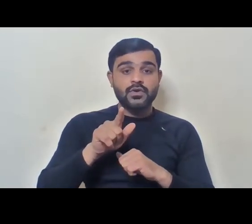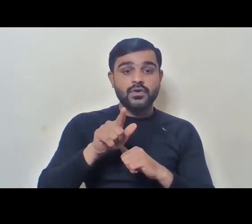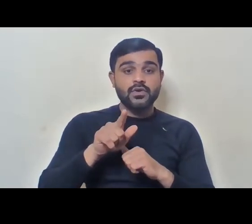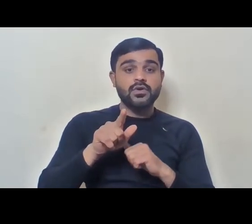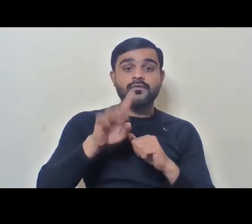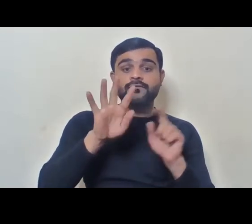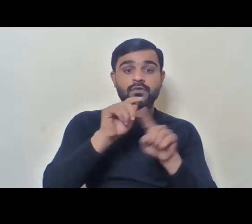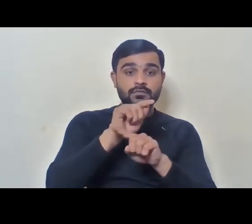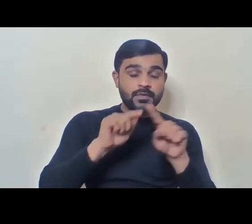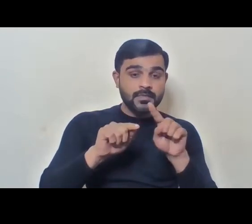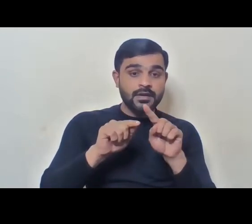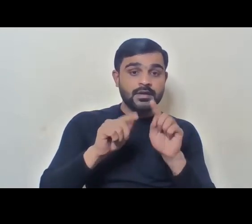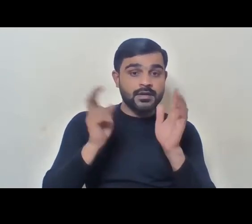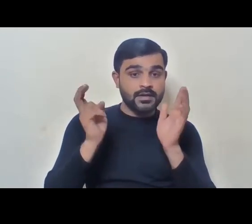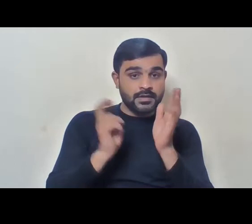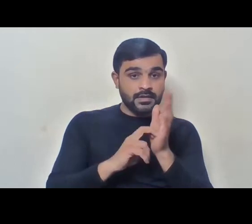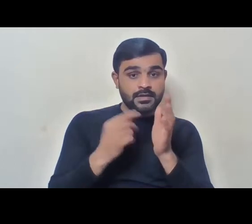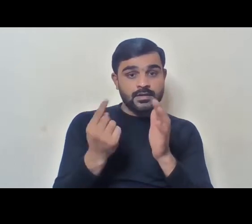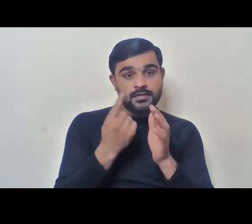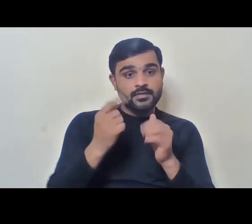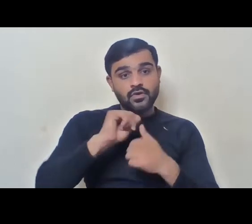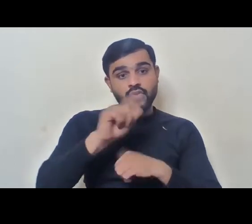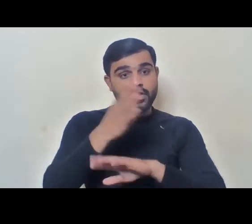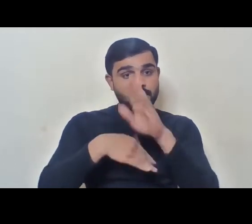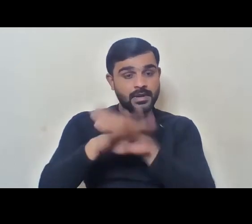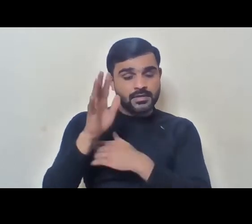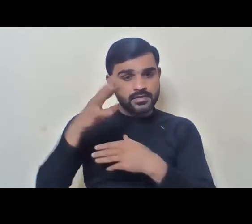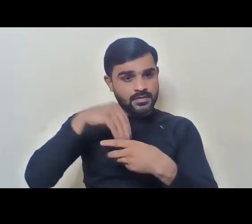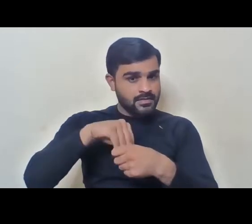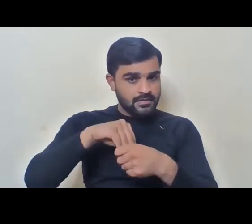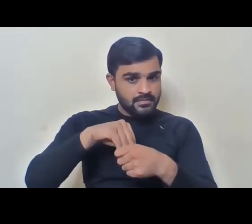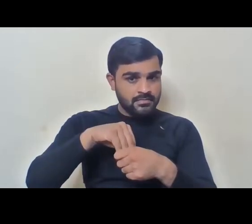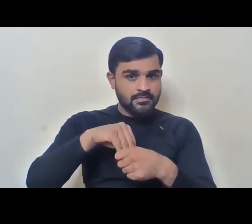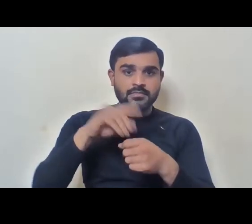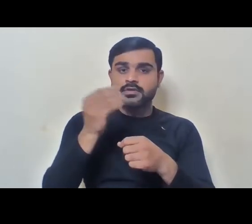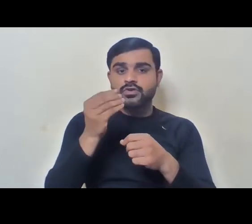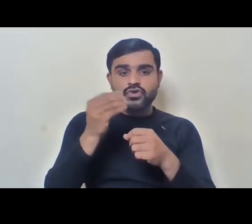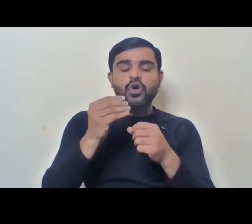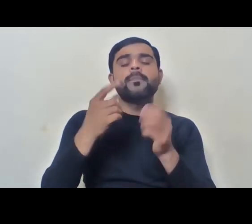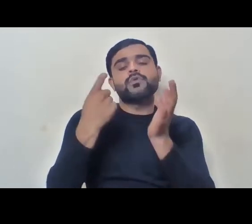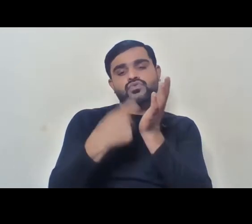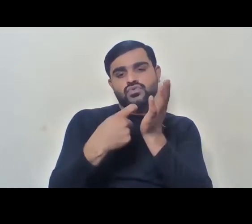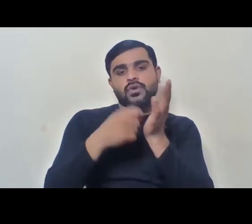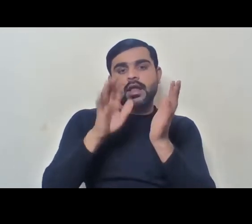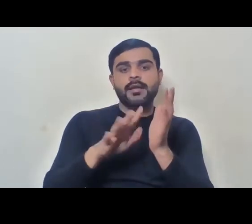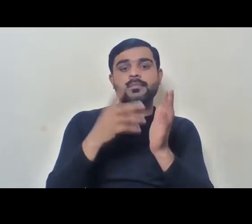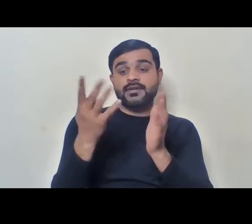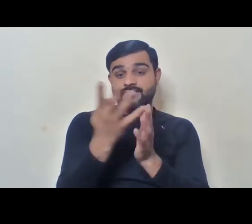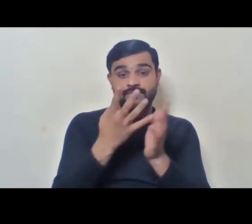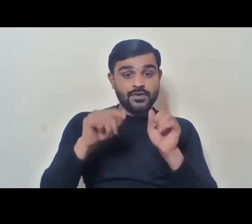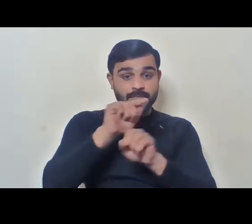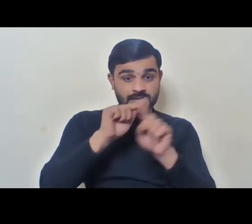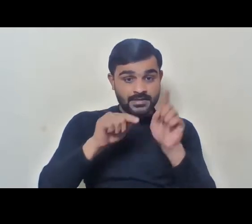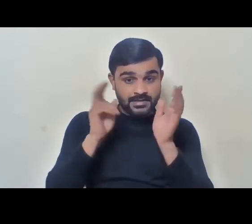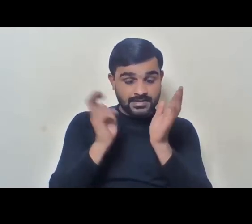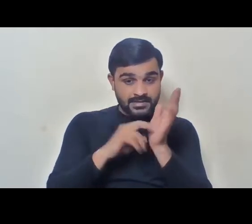4% of posts are reserved for all persons with disabilities. There is a certain hierarchy. So it says out of those 4%,